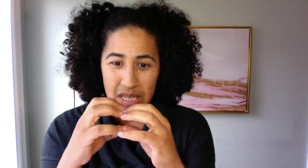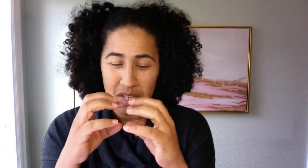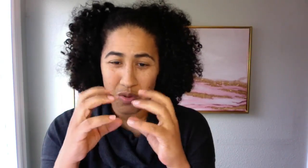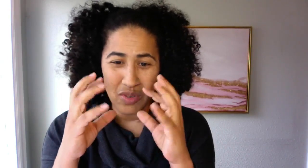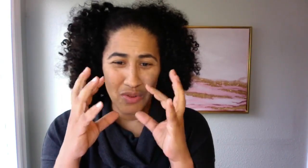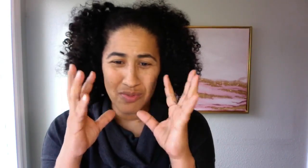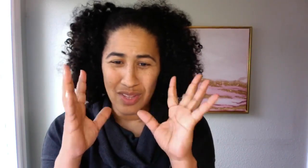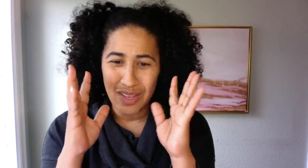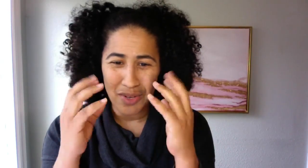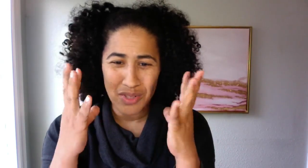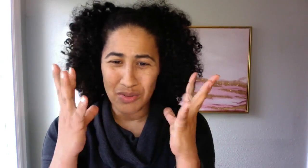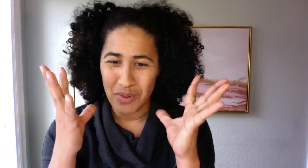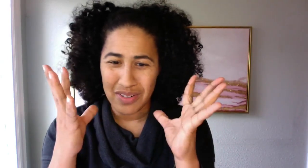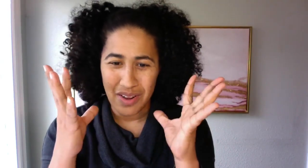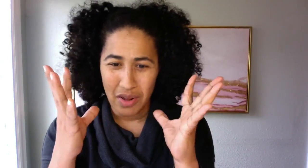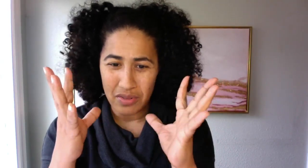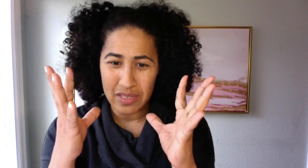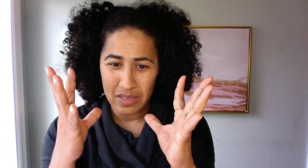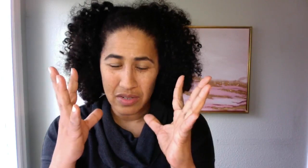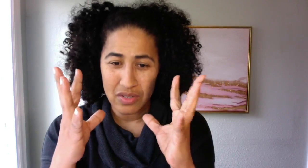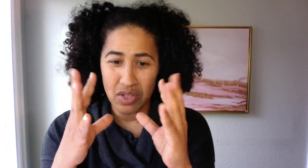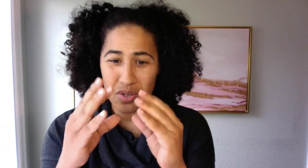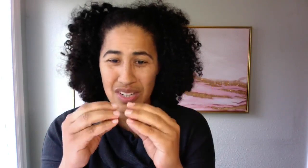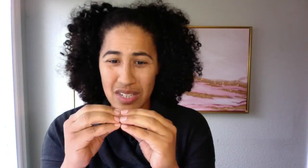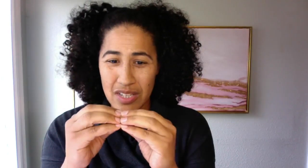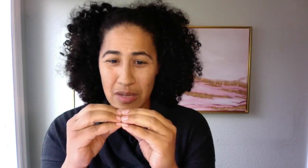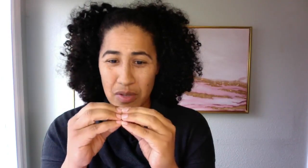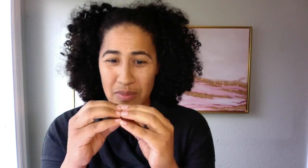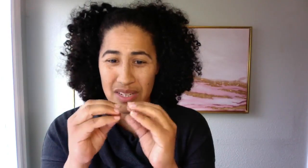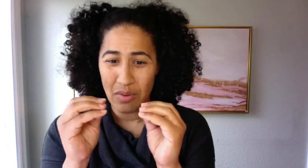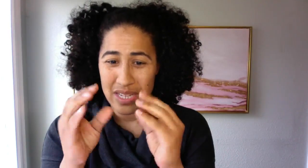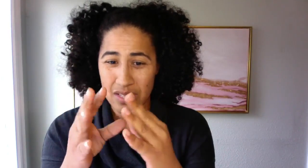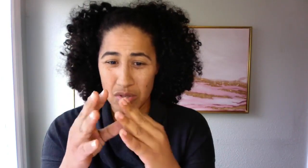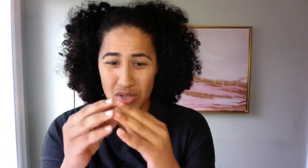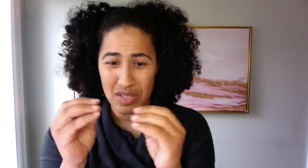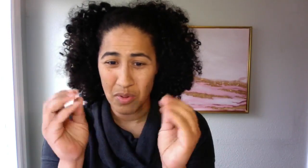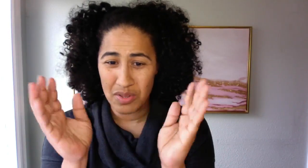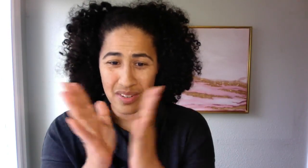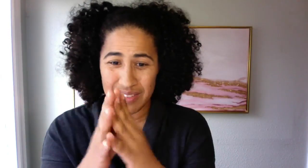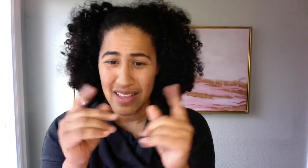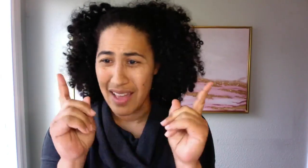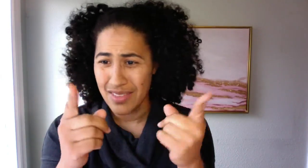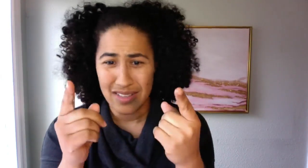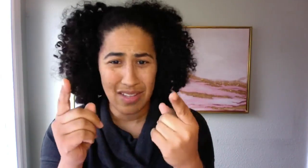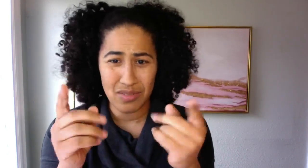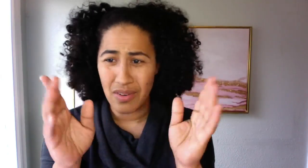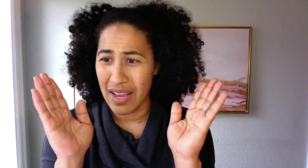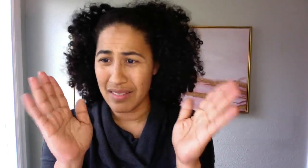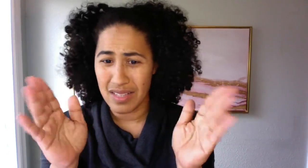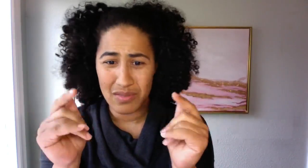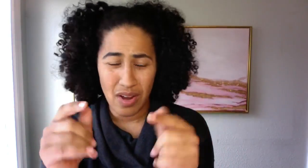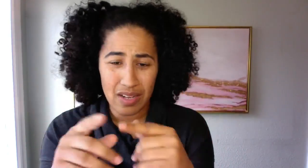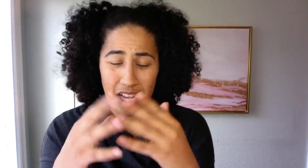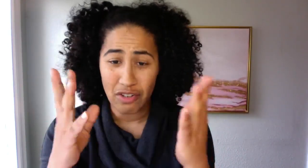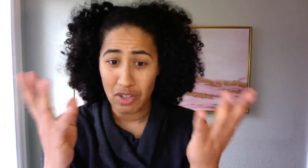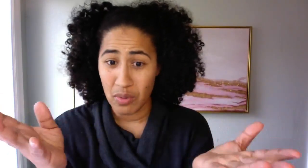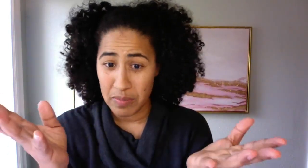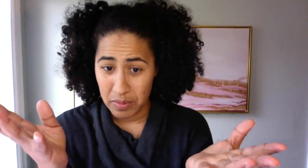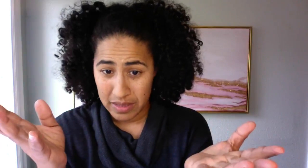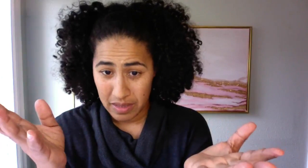your, you're, you're just running on all cylinders. You're going to implement great solutions. Both. You're going to say, that sounds great. Let's rock. And you're going to go implement them,